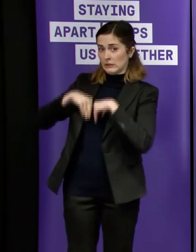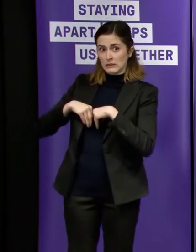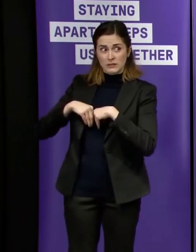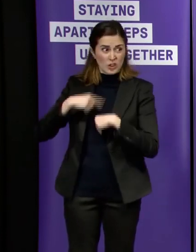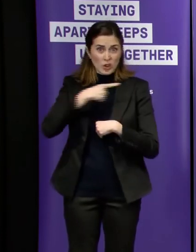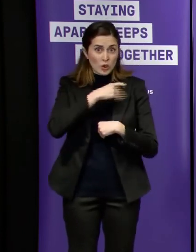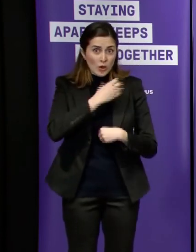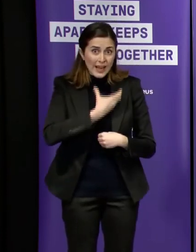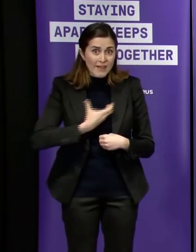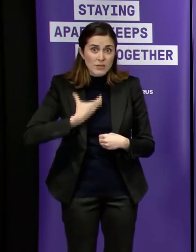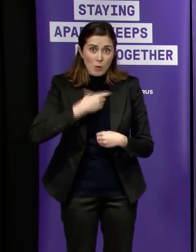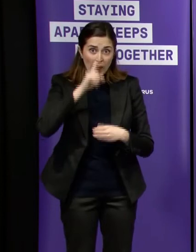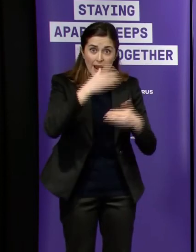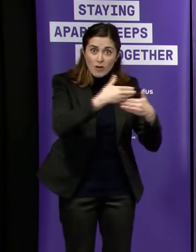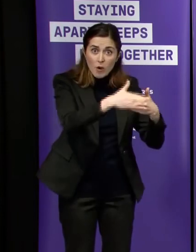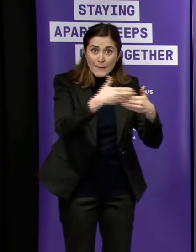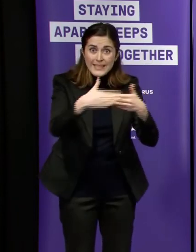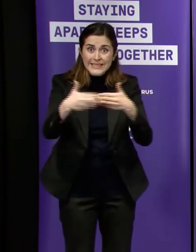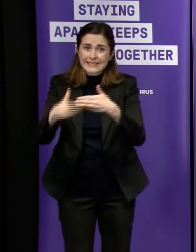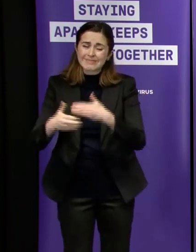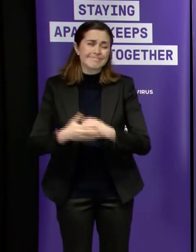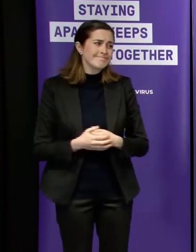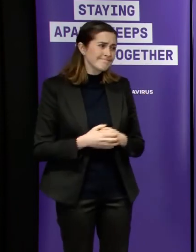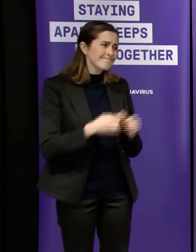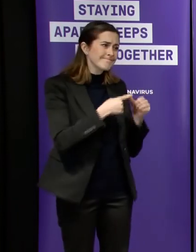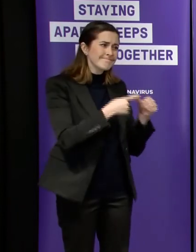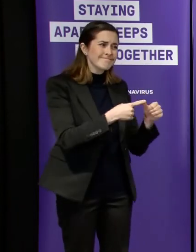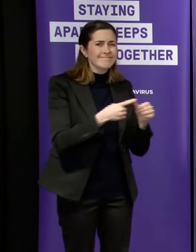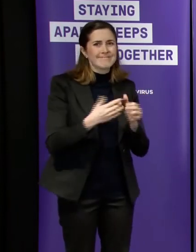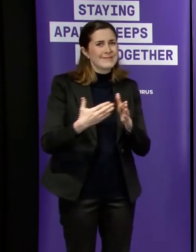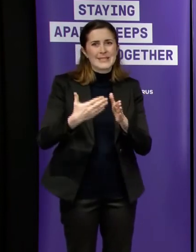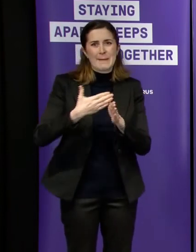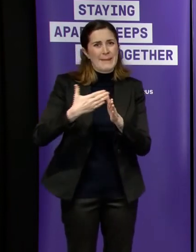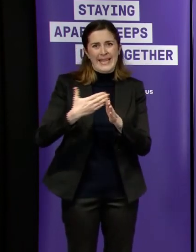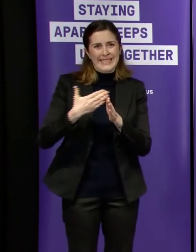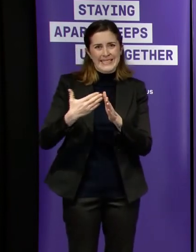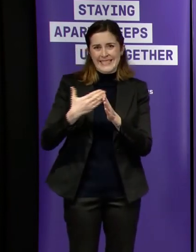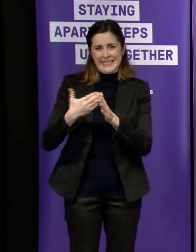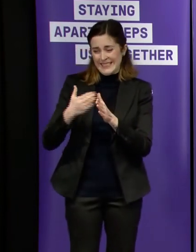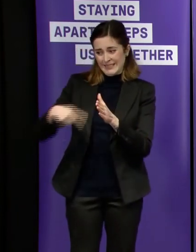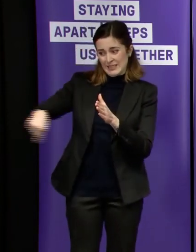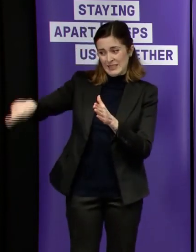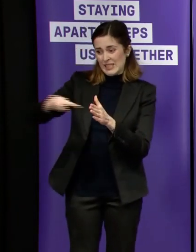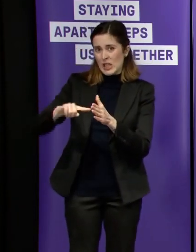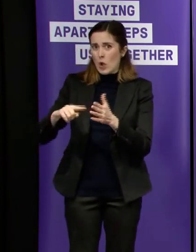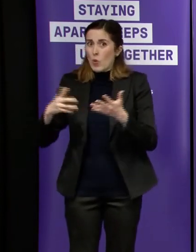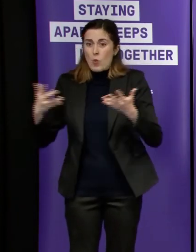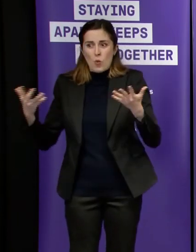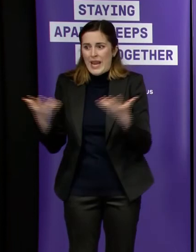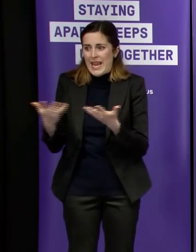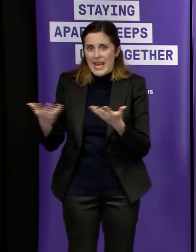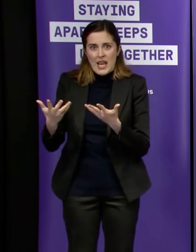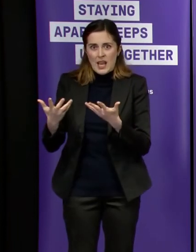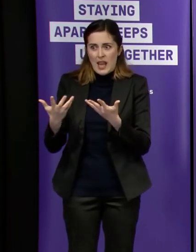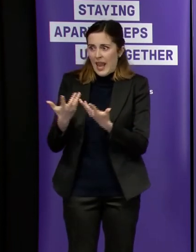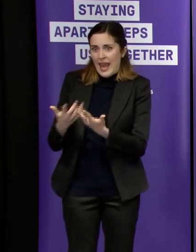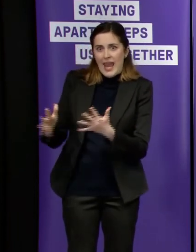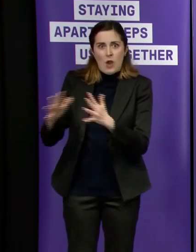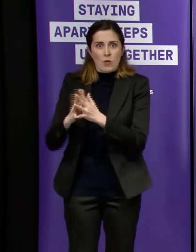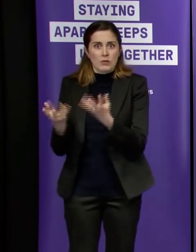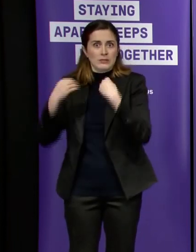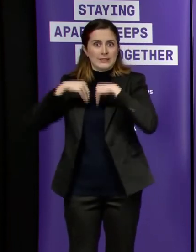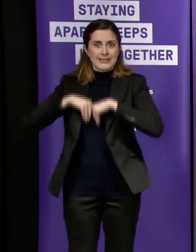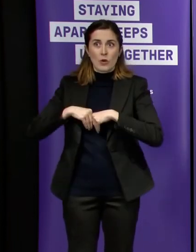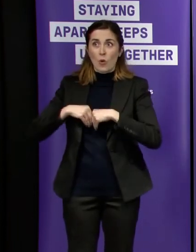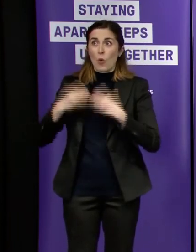that's to be determined and it really depends on um you know some of the details of those cases so when we get down and you know we're seeing this in the regions